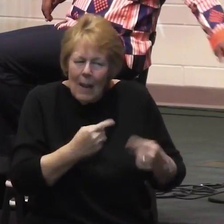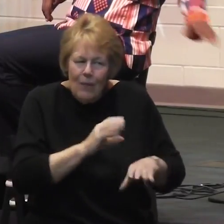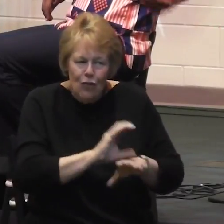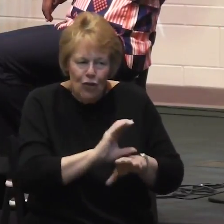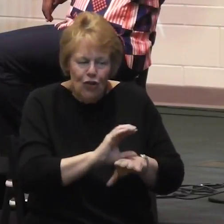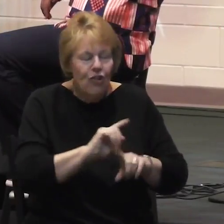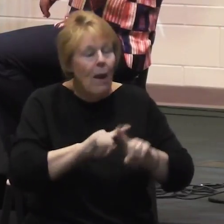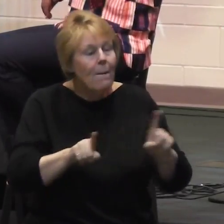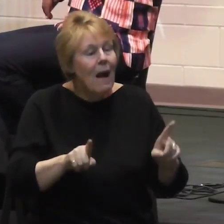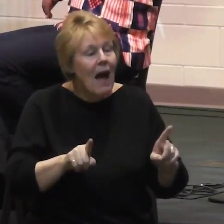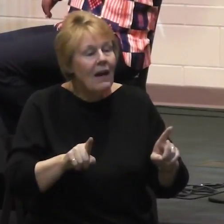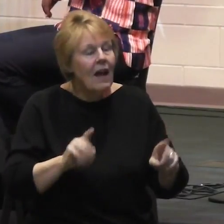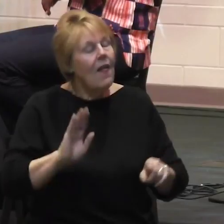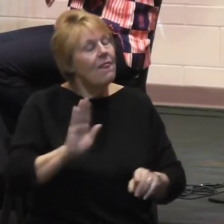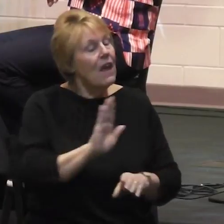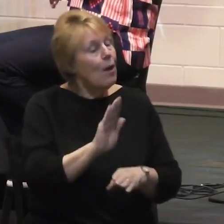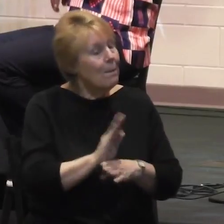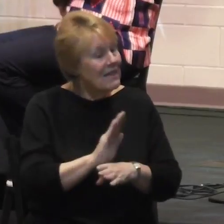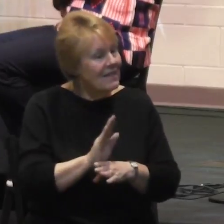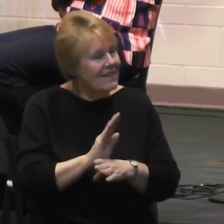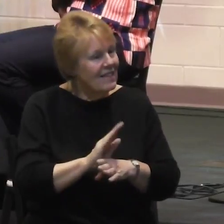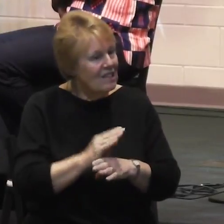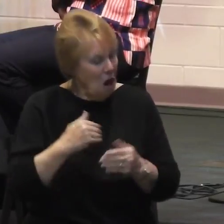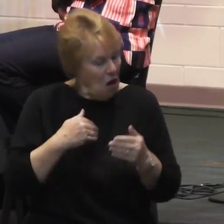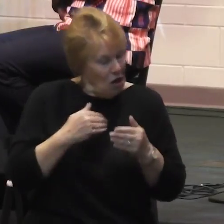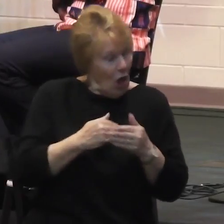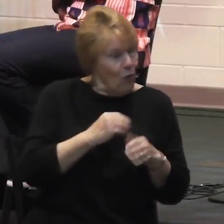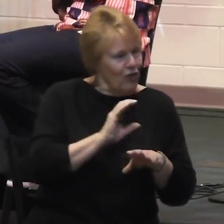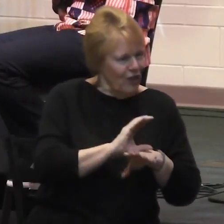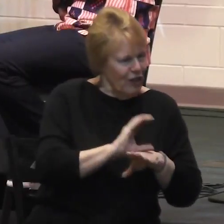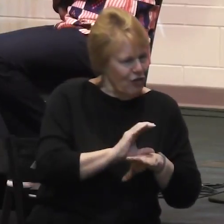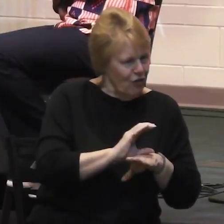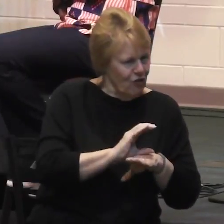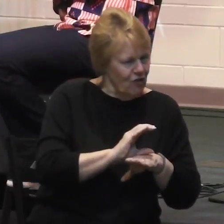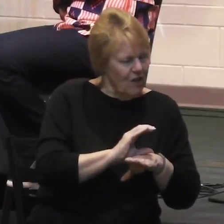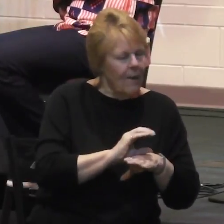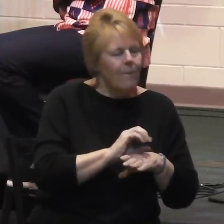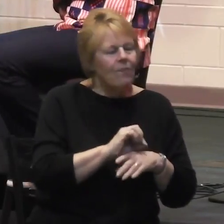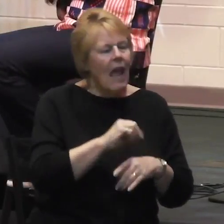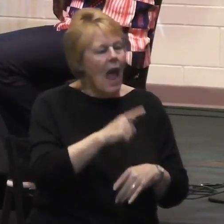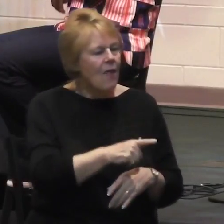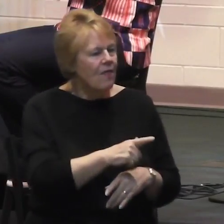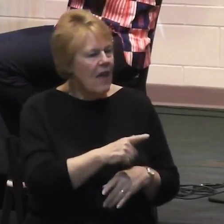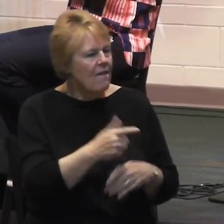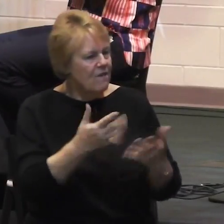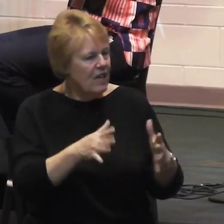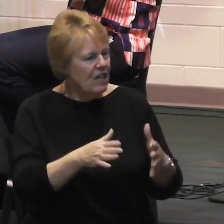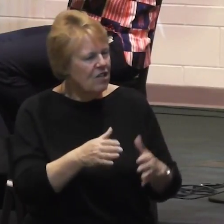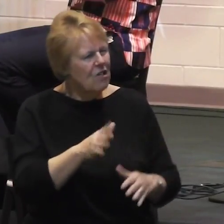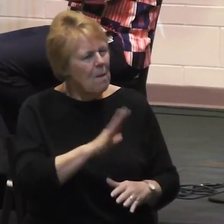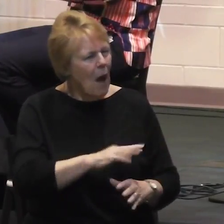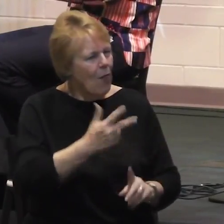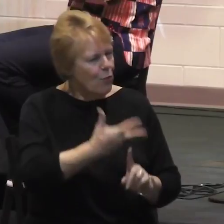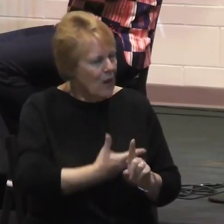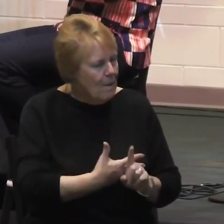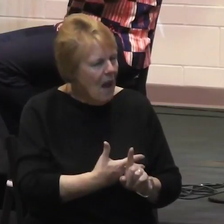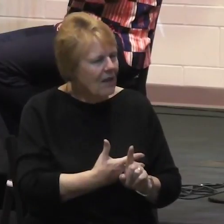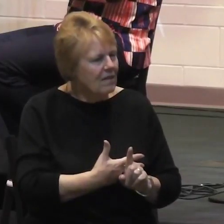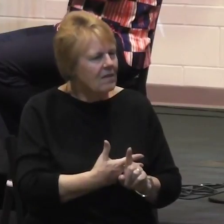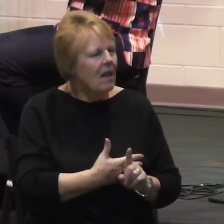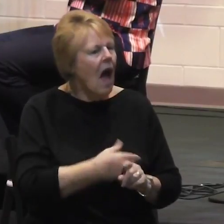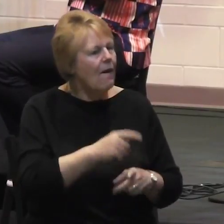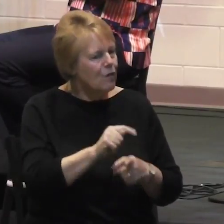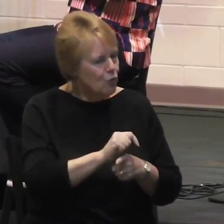around the church. And they went through, I think, about three months of training led by one of the young people who've done